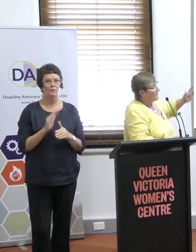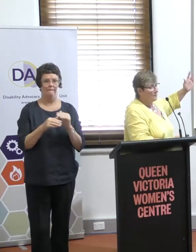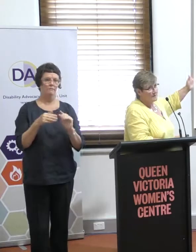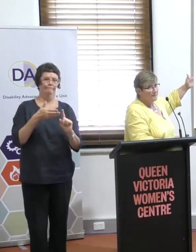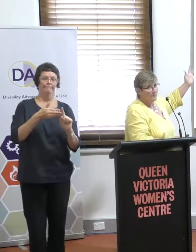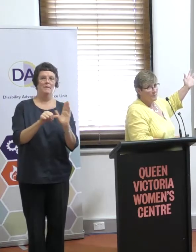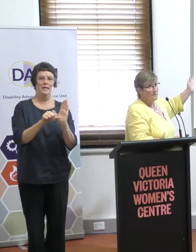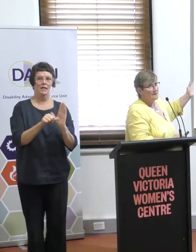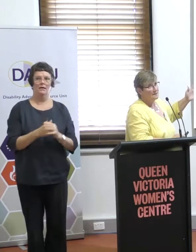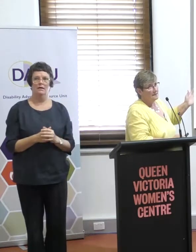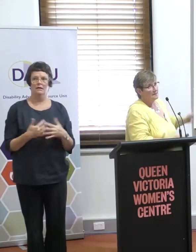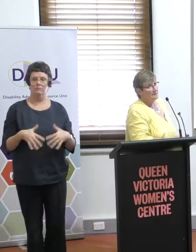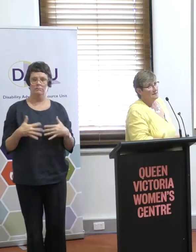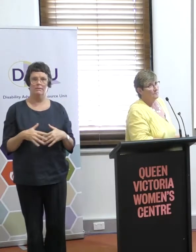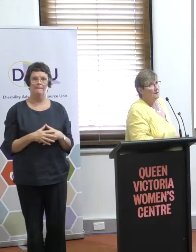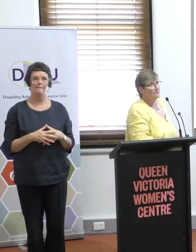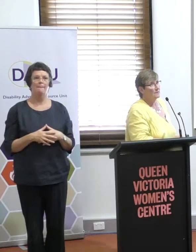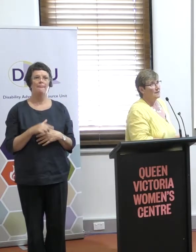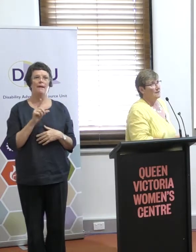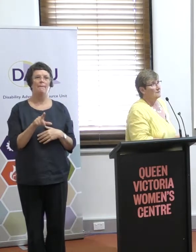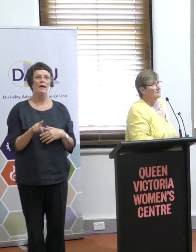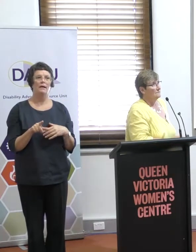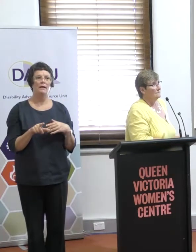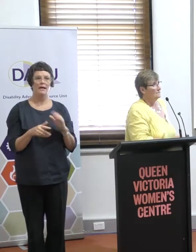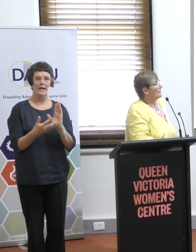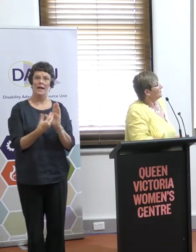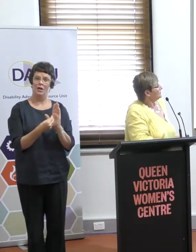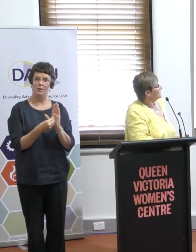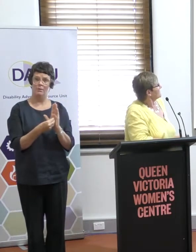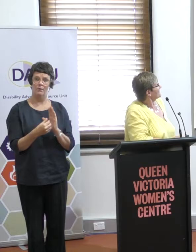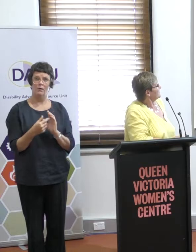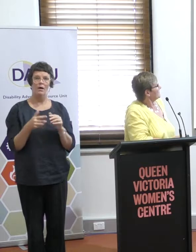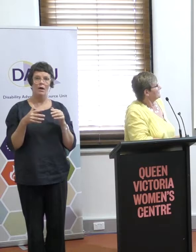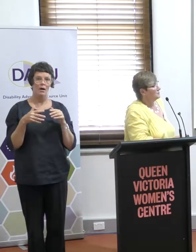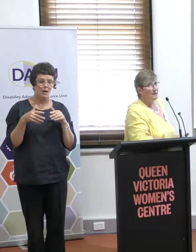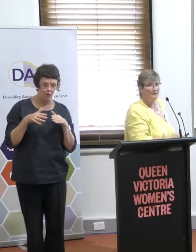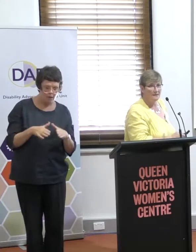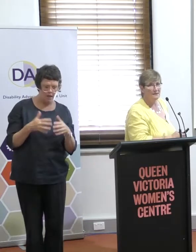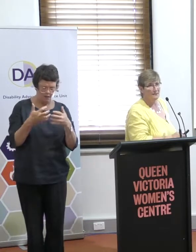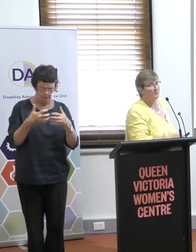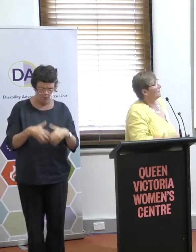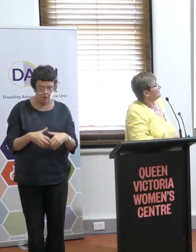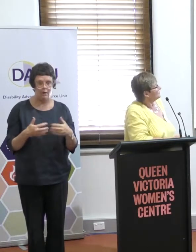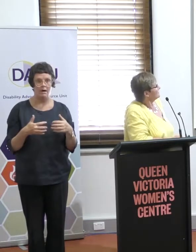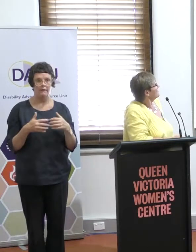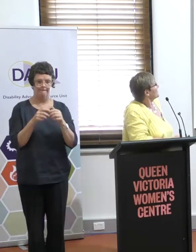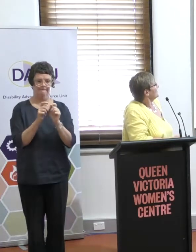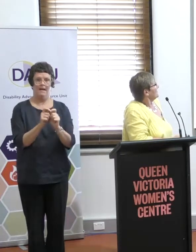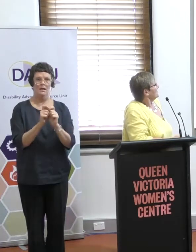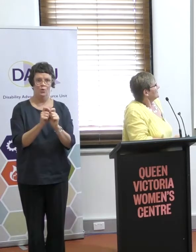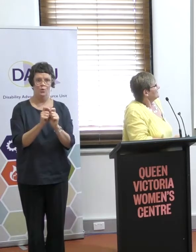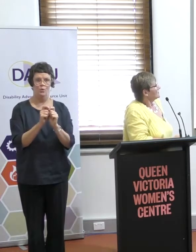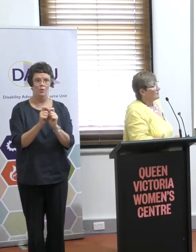But, obviously, what it is, is a way of working out the value of something that you can't easily put a value to.